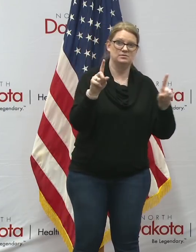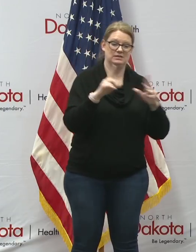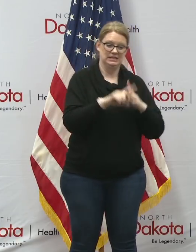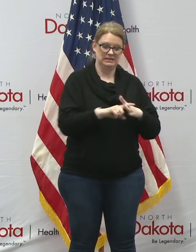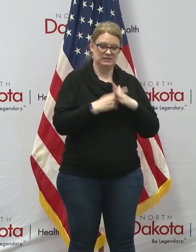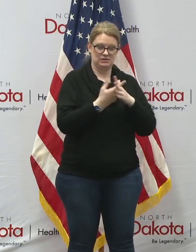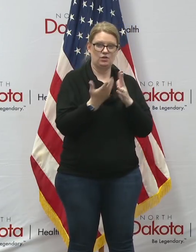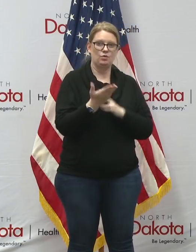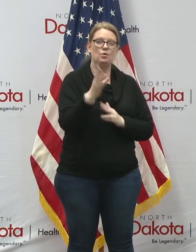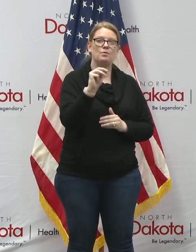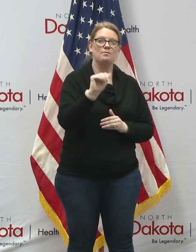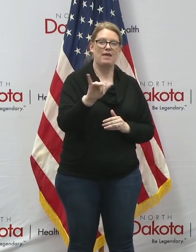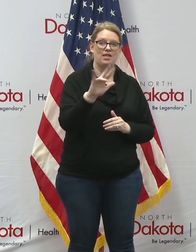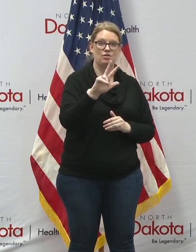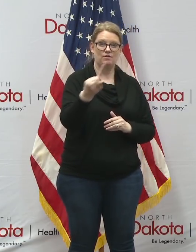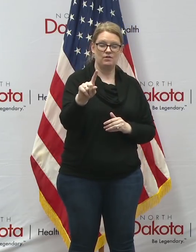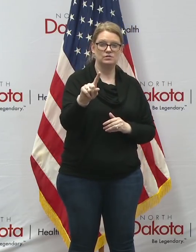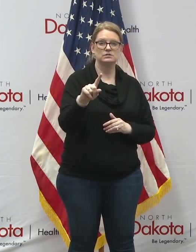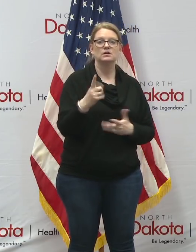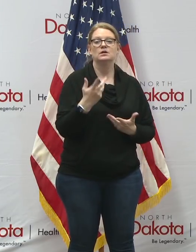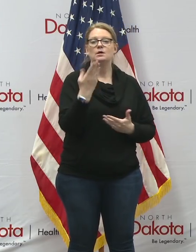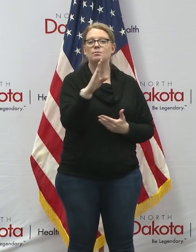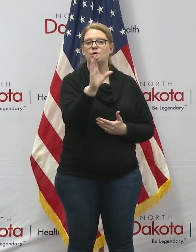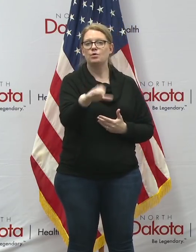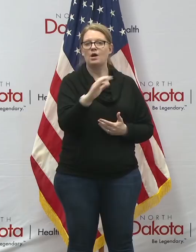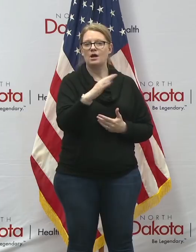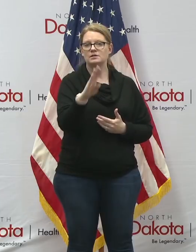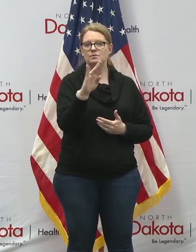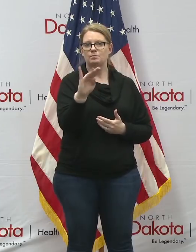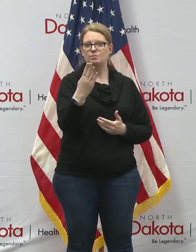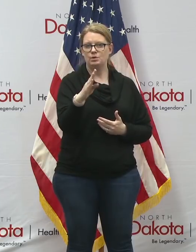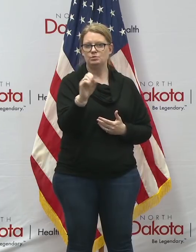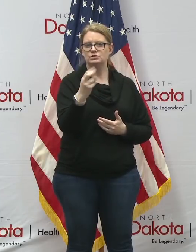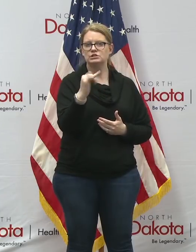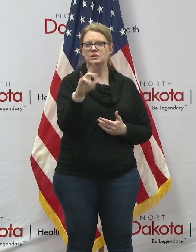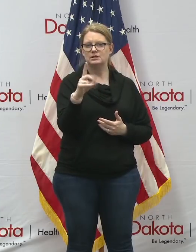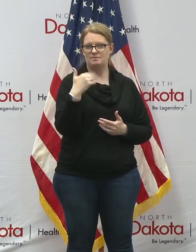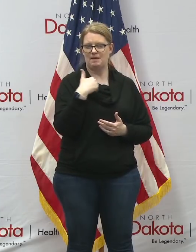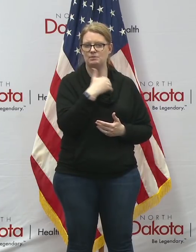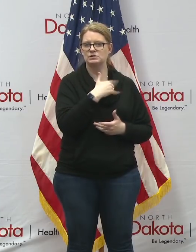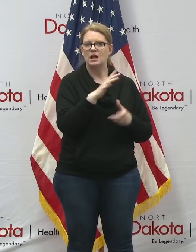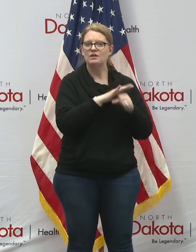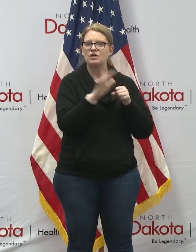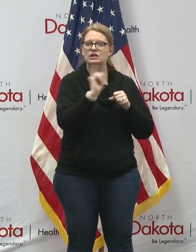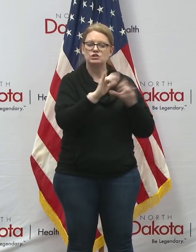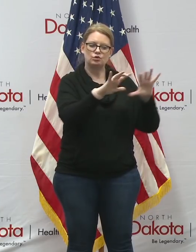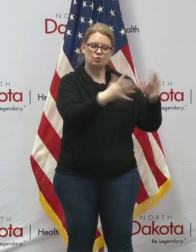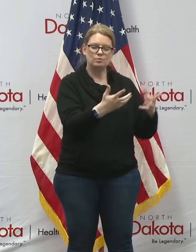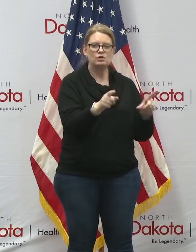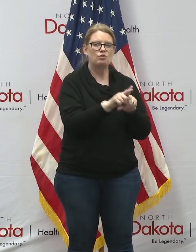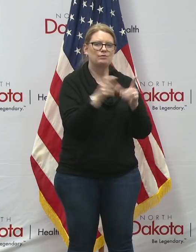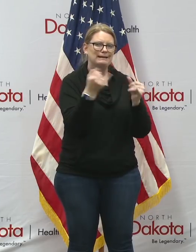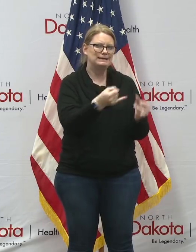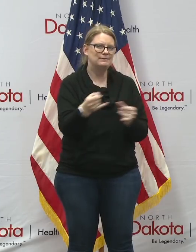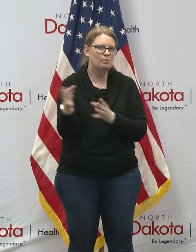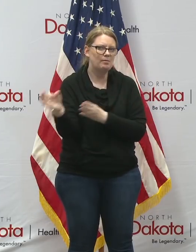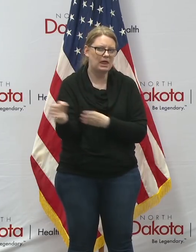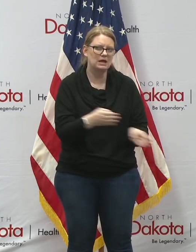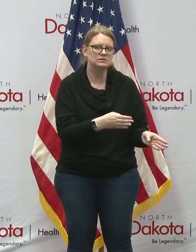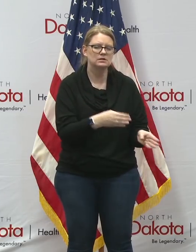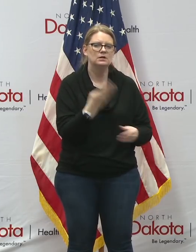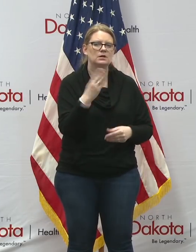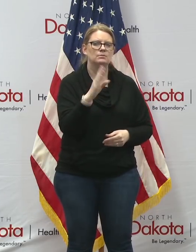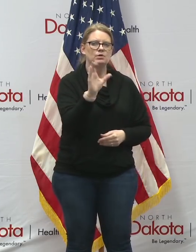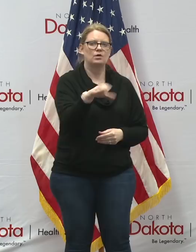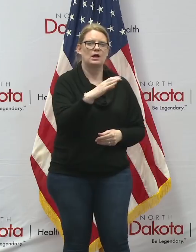through may 31st applies to blue cross blue shield north dakota members on fully insured groups and on individual plans uh blue